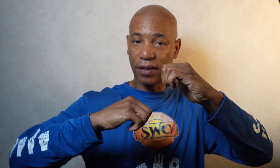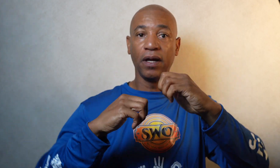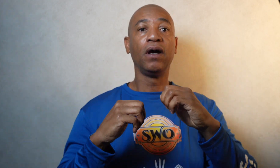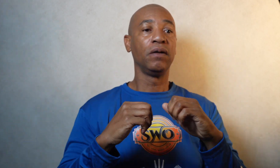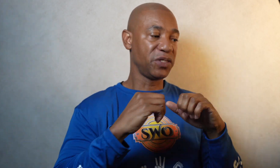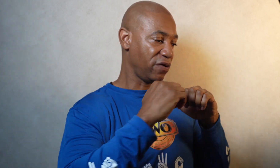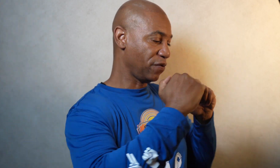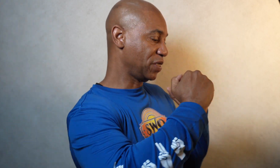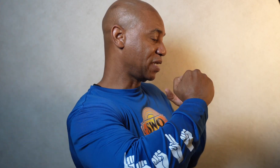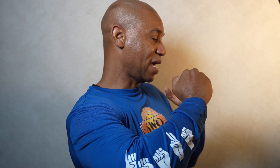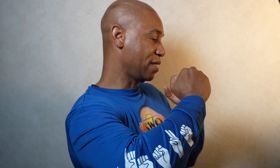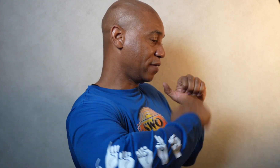See it from the side.